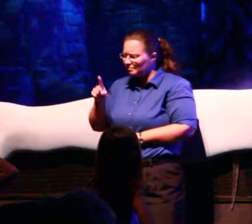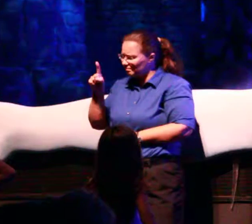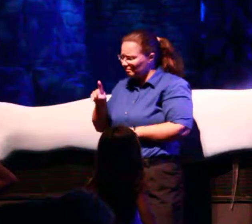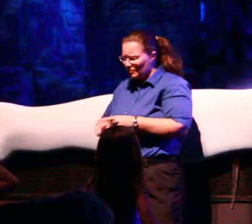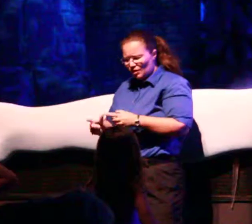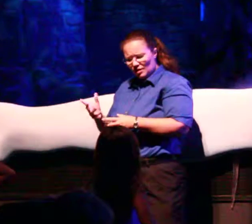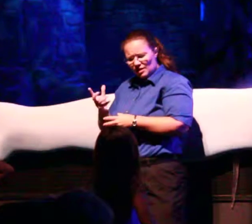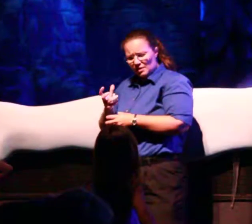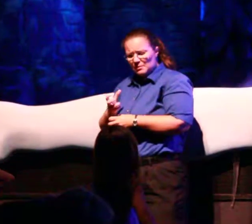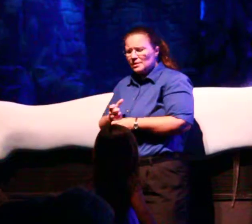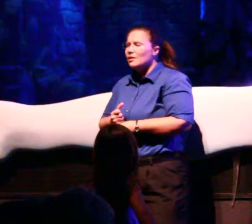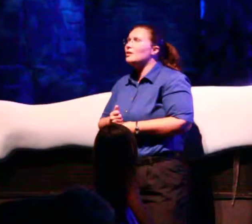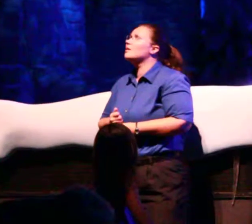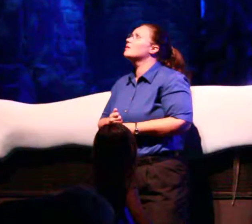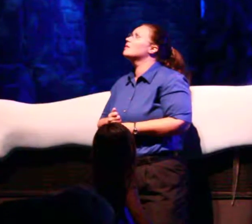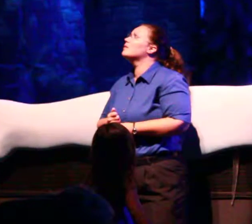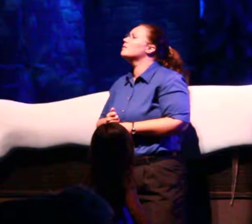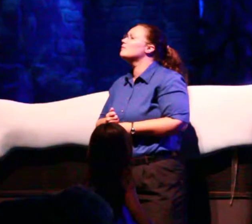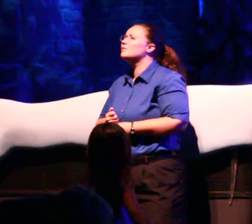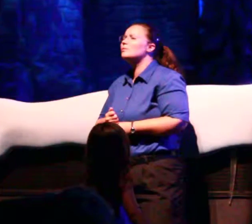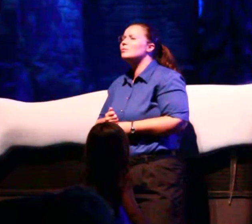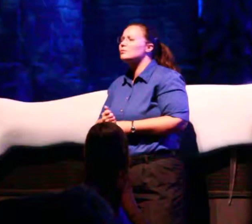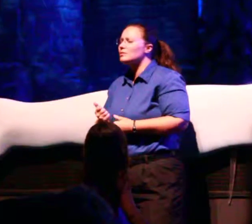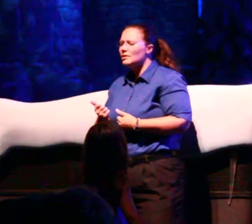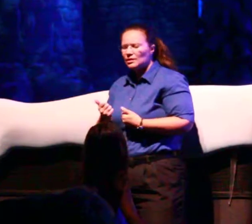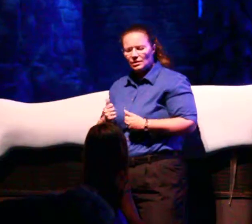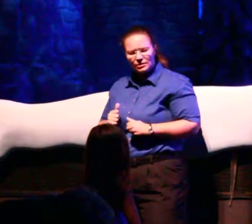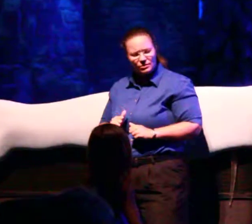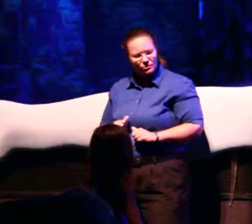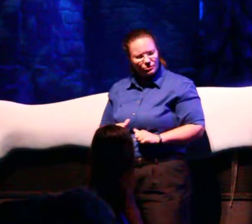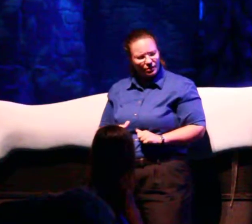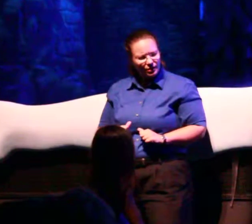Couldn't keep it in, heaven knows I've tried.